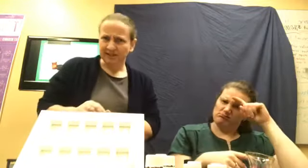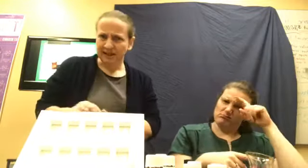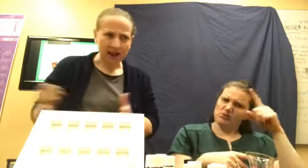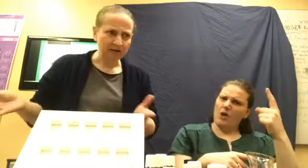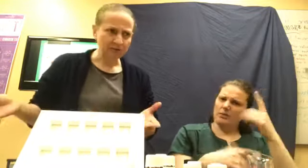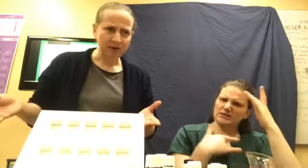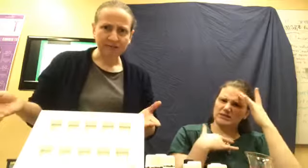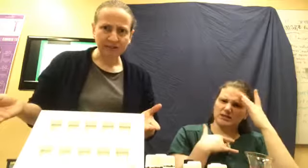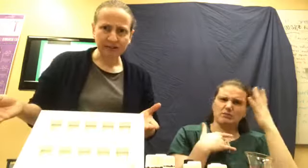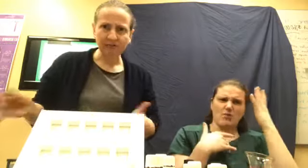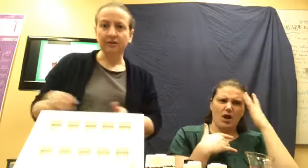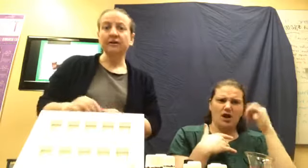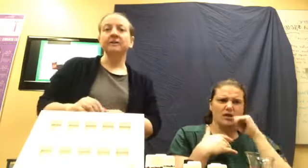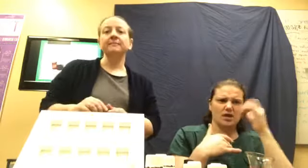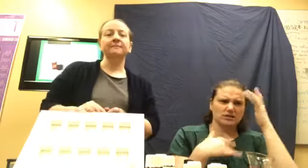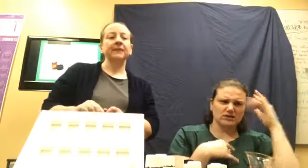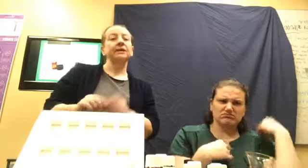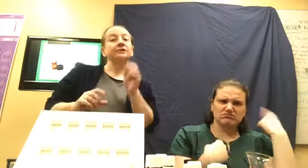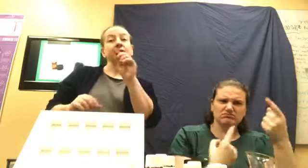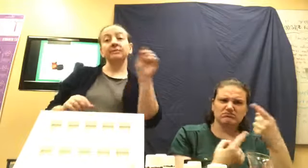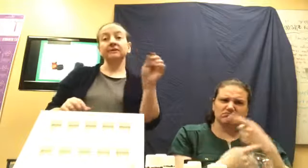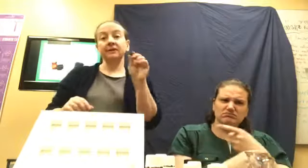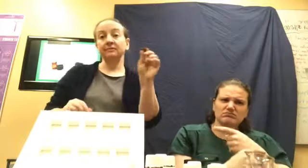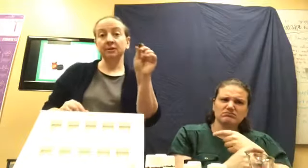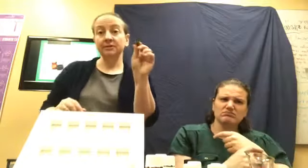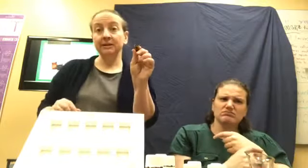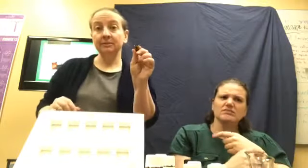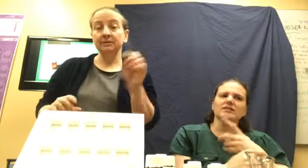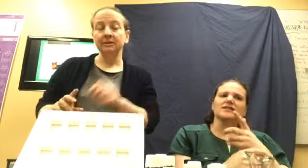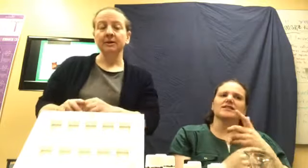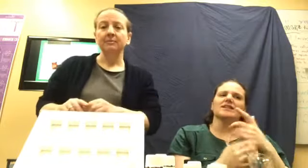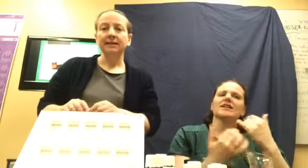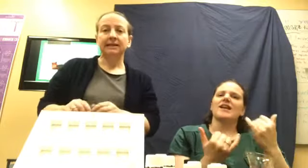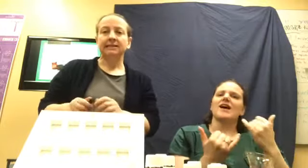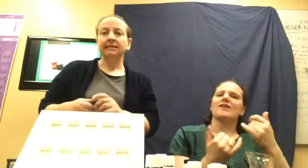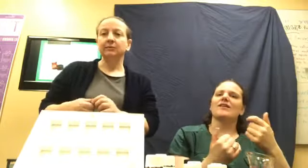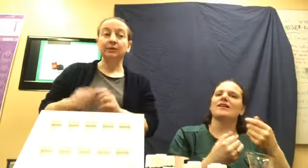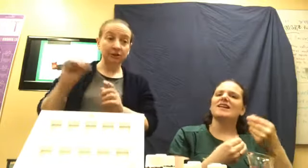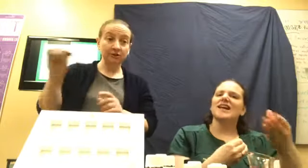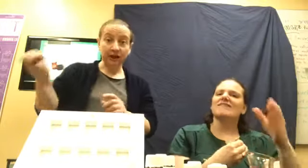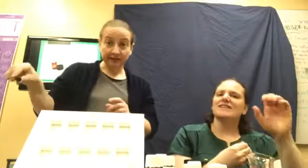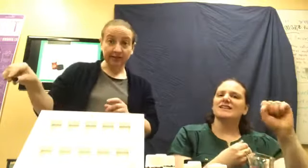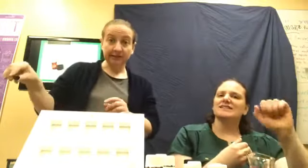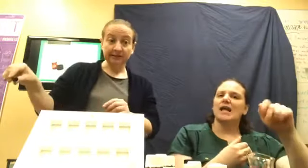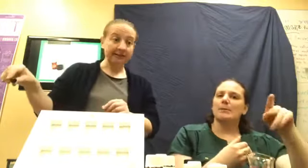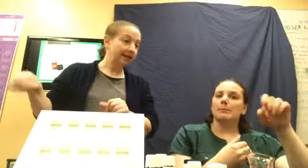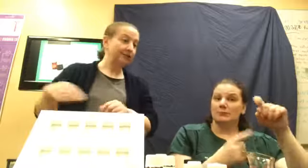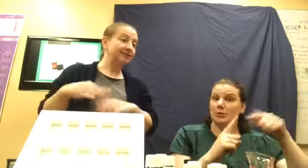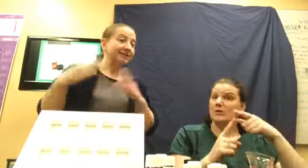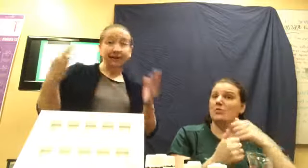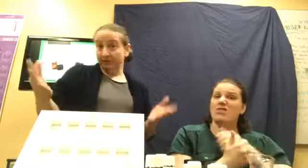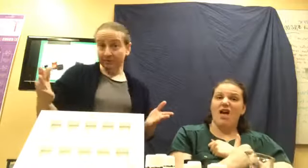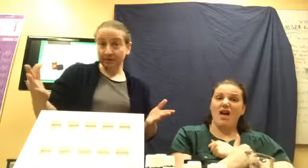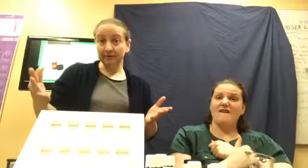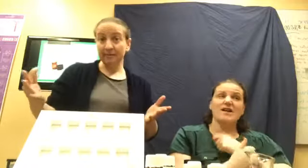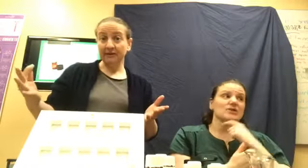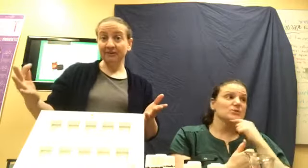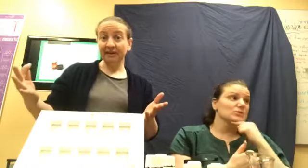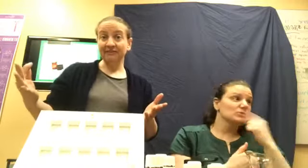sick. How come you haven't been sick for a long time? And you're going to be able to give them a little samples because once you love it and you just tell people about your life,